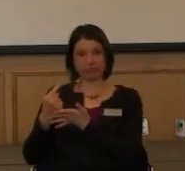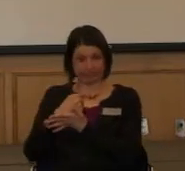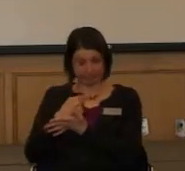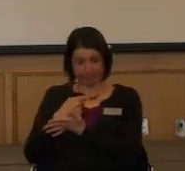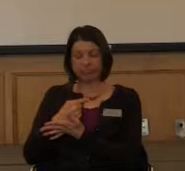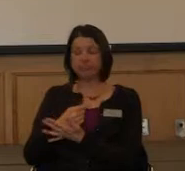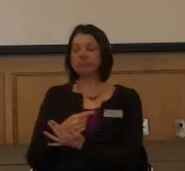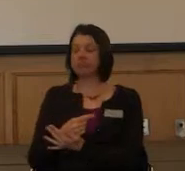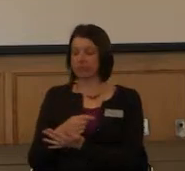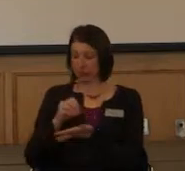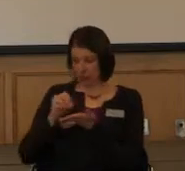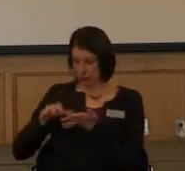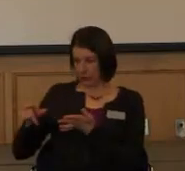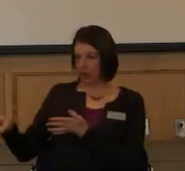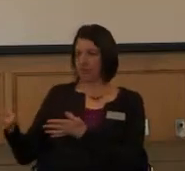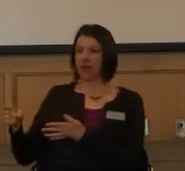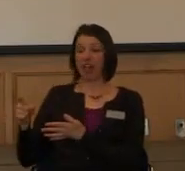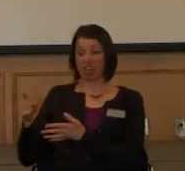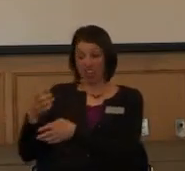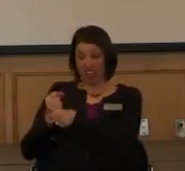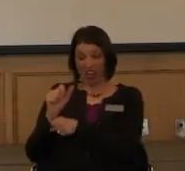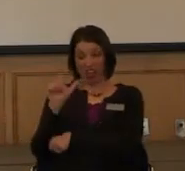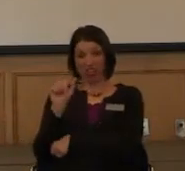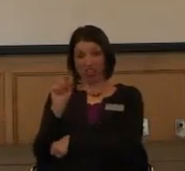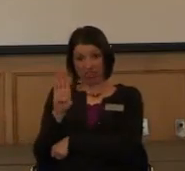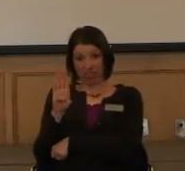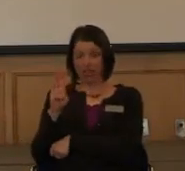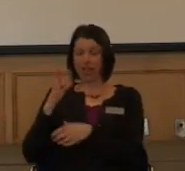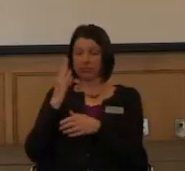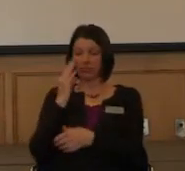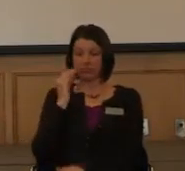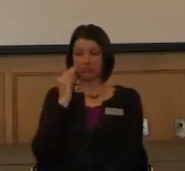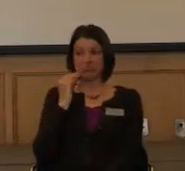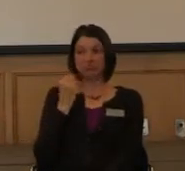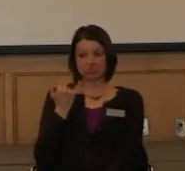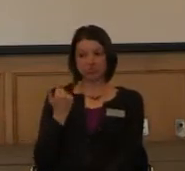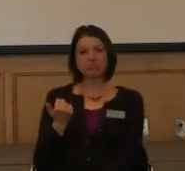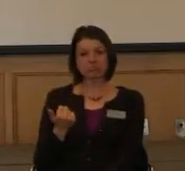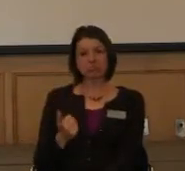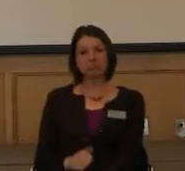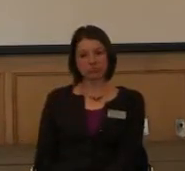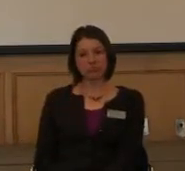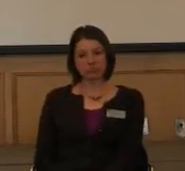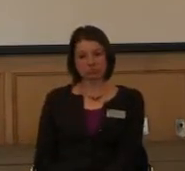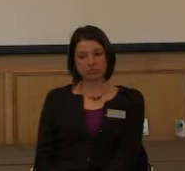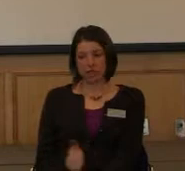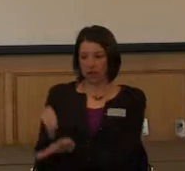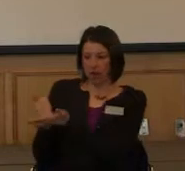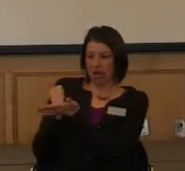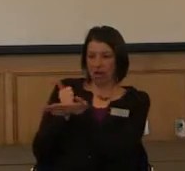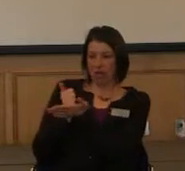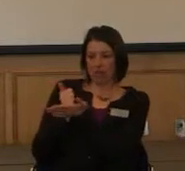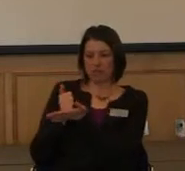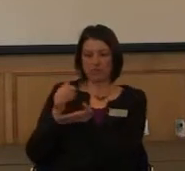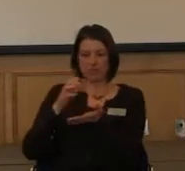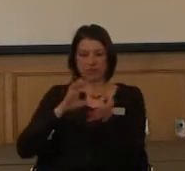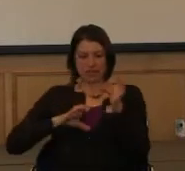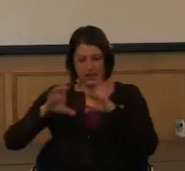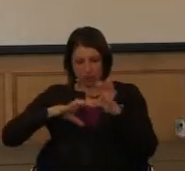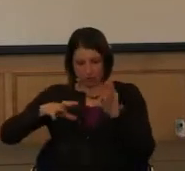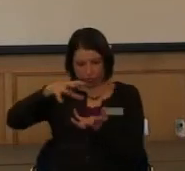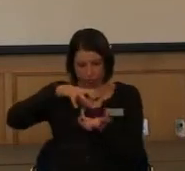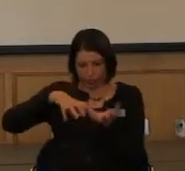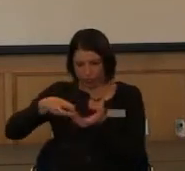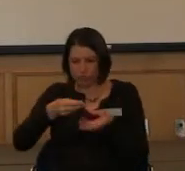you know, it gave them lab experience as well because they were helping me, you know, mix the chemicals that we were using